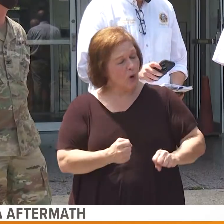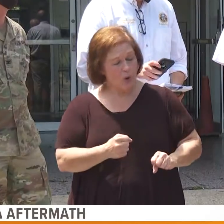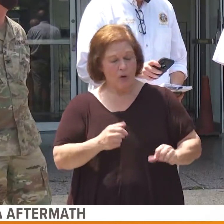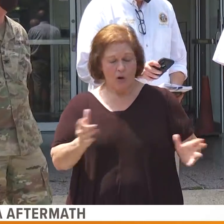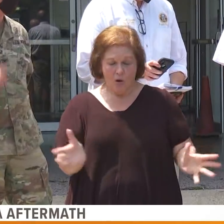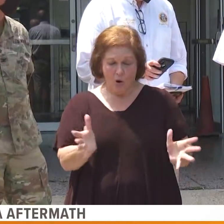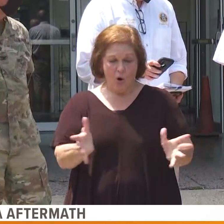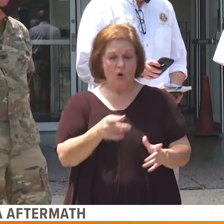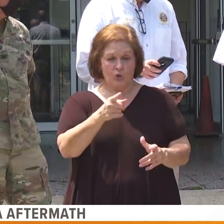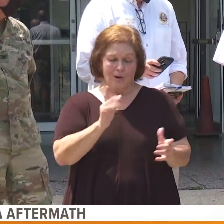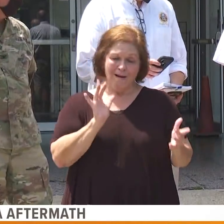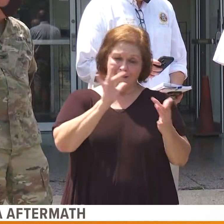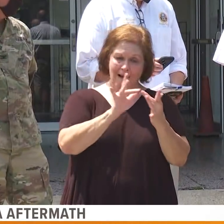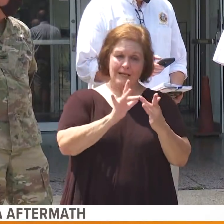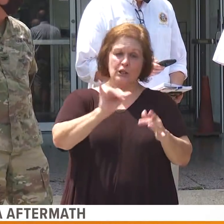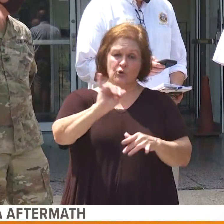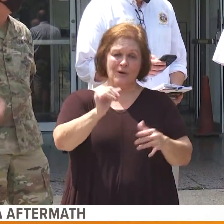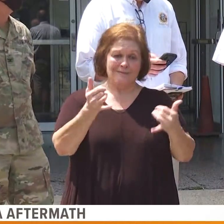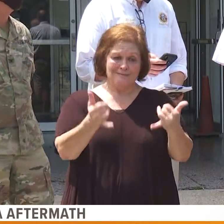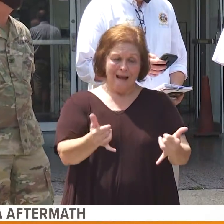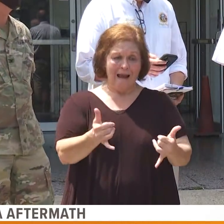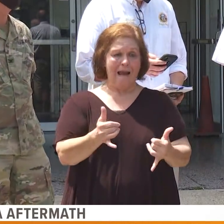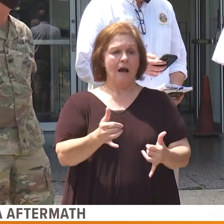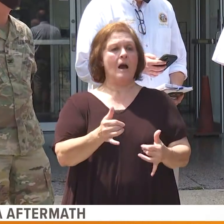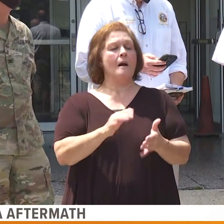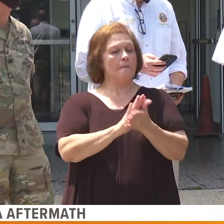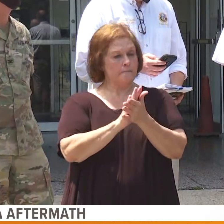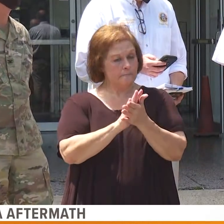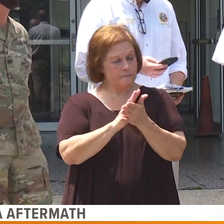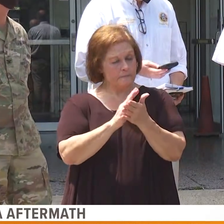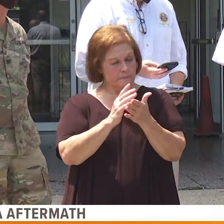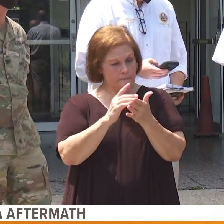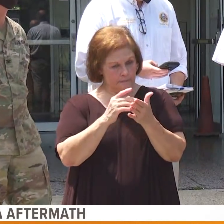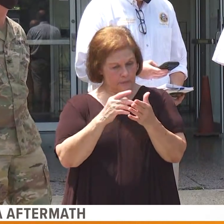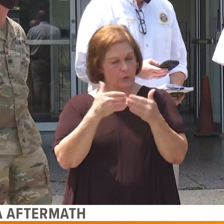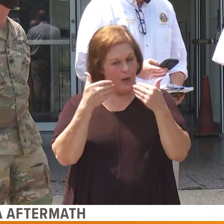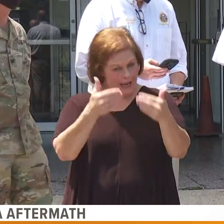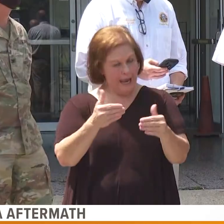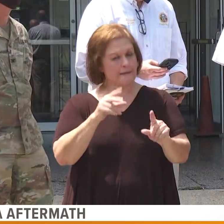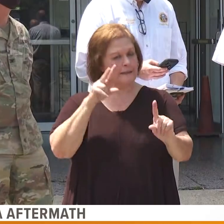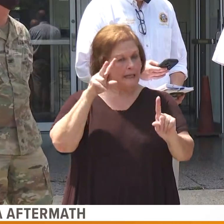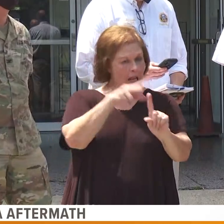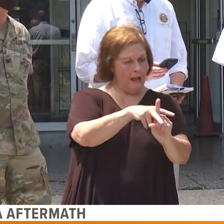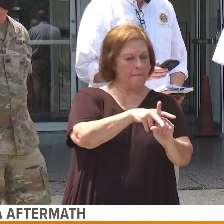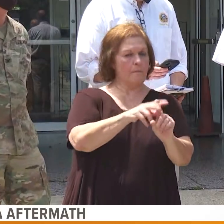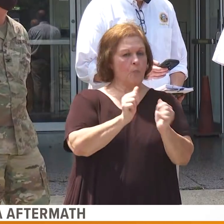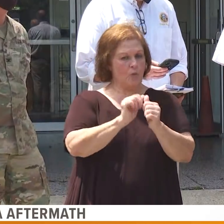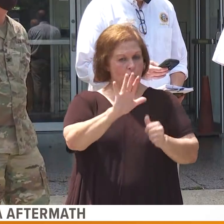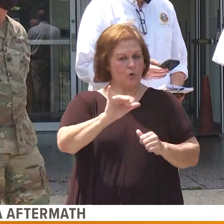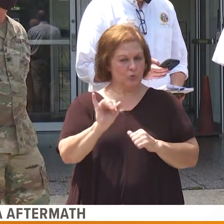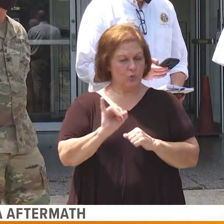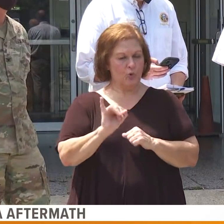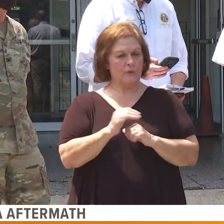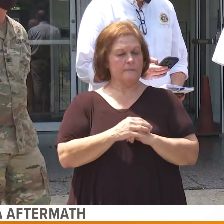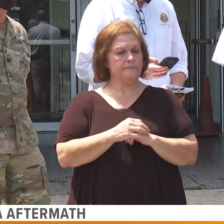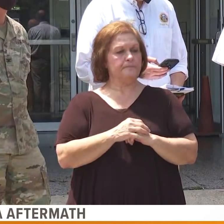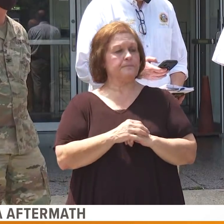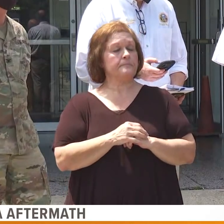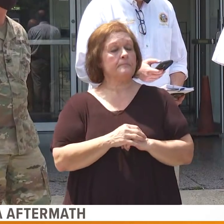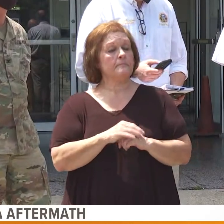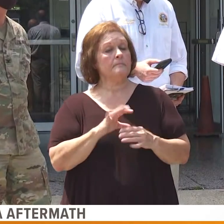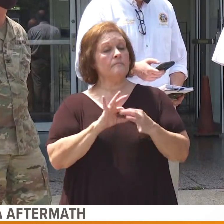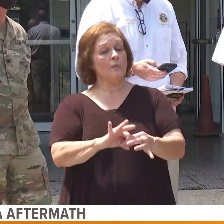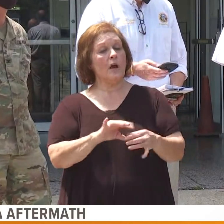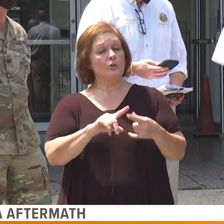to reach out to your insurance adjusters and to begin the process of submitting that claim. With regards to cleanup,